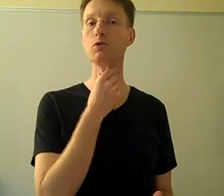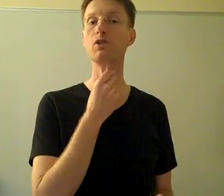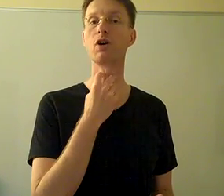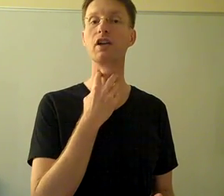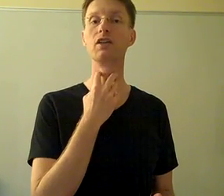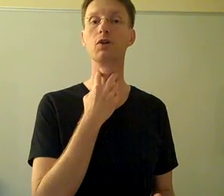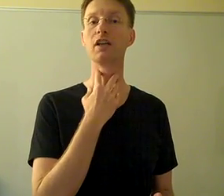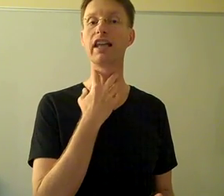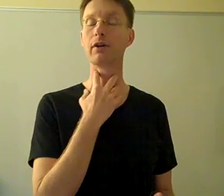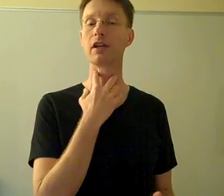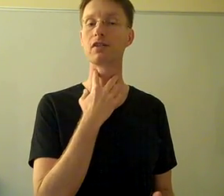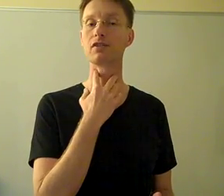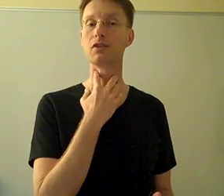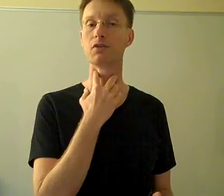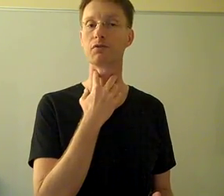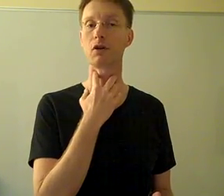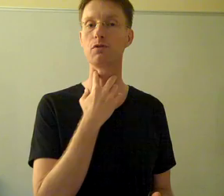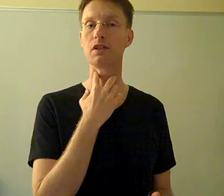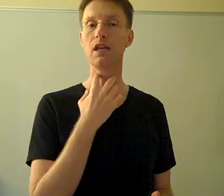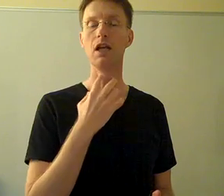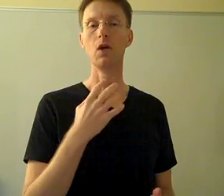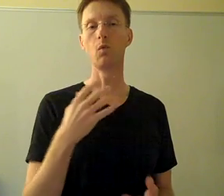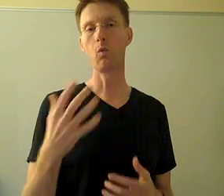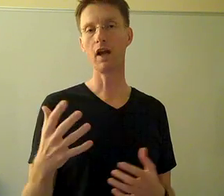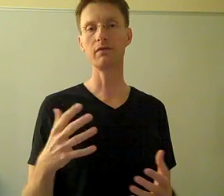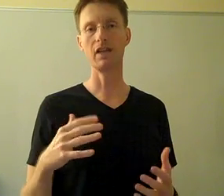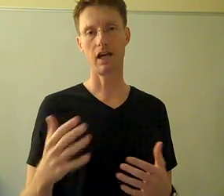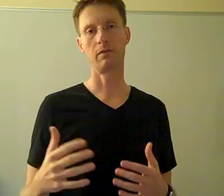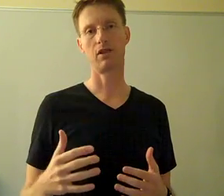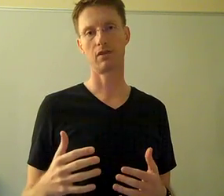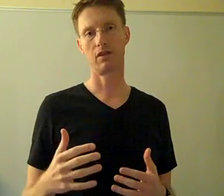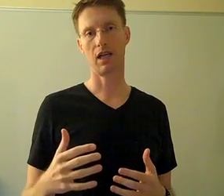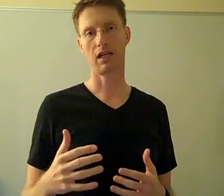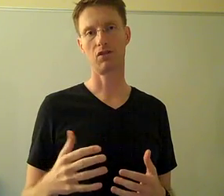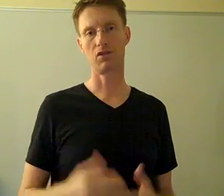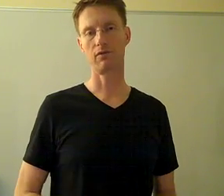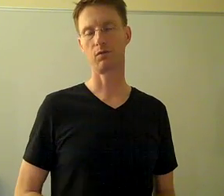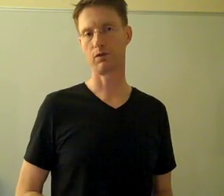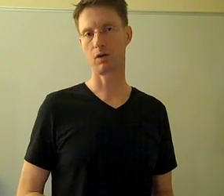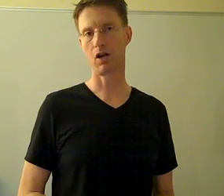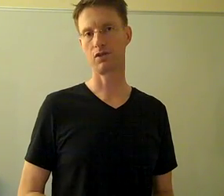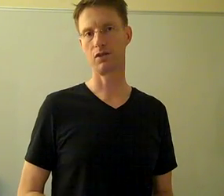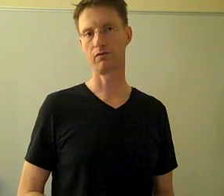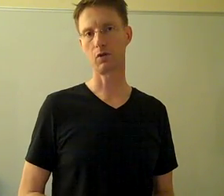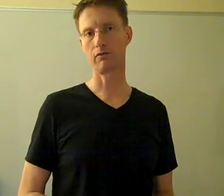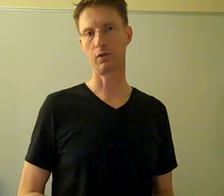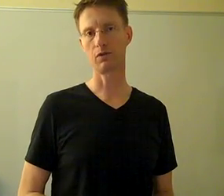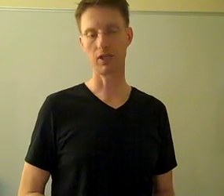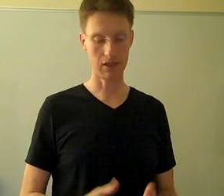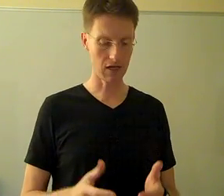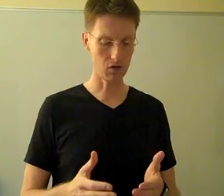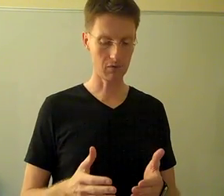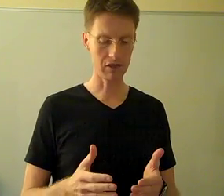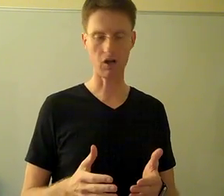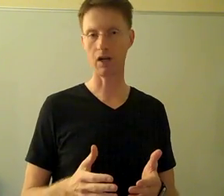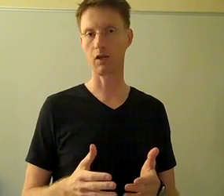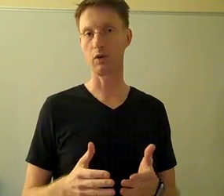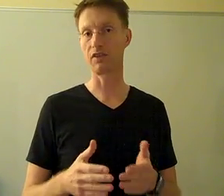which are in your larynx, in your throat. One of the elements that can shift with regards to your vocal folds is that you can be talking with